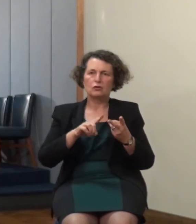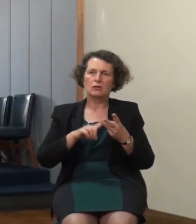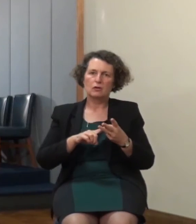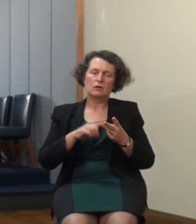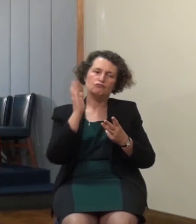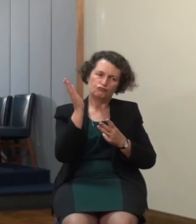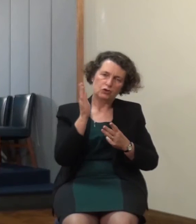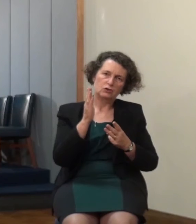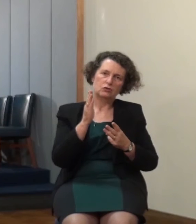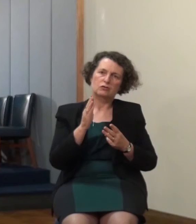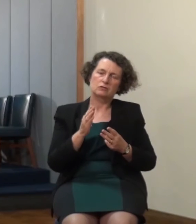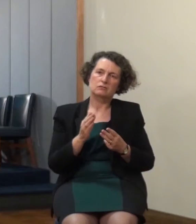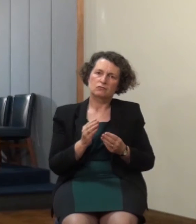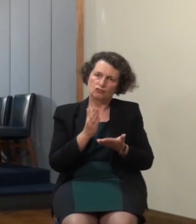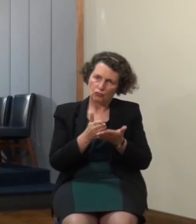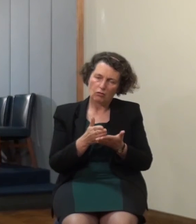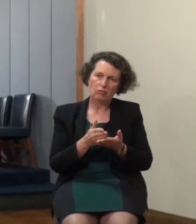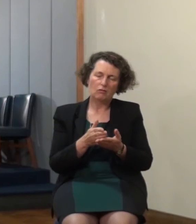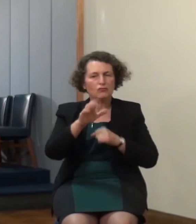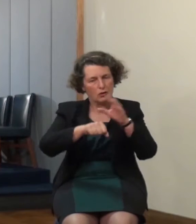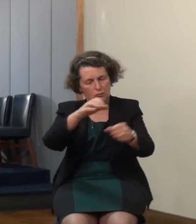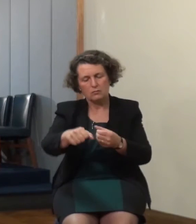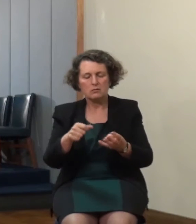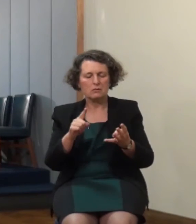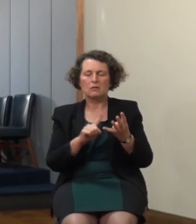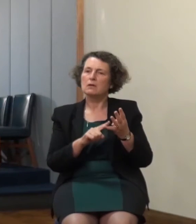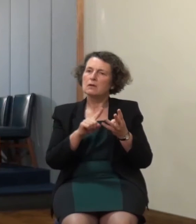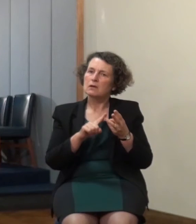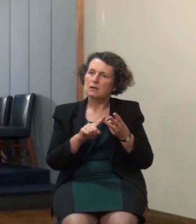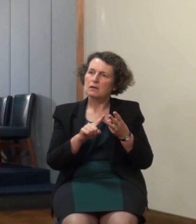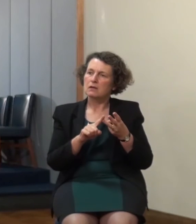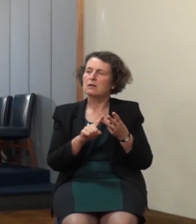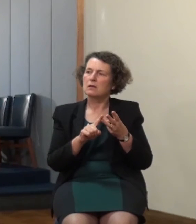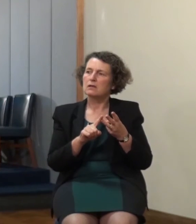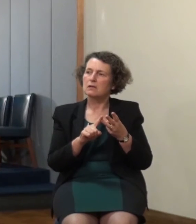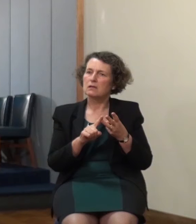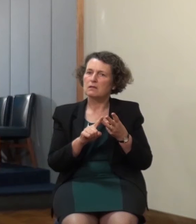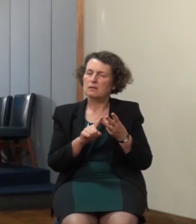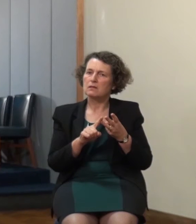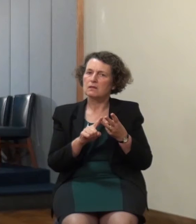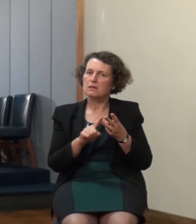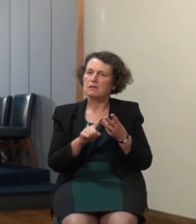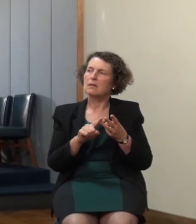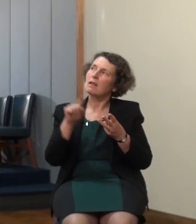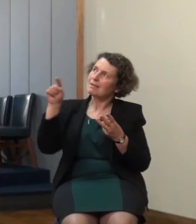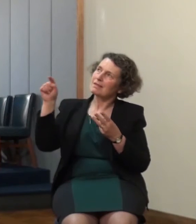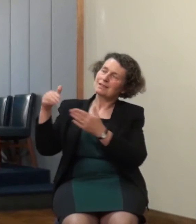and the fact that this has to be our chief our main focus was for the apostles